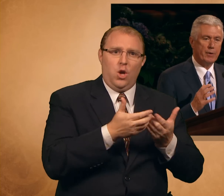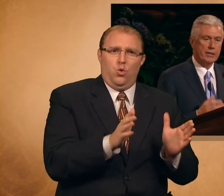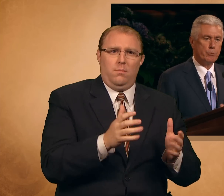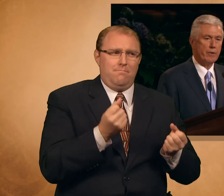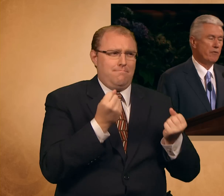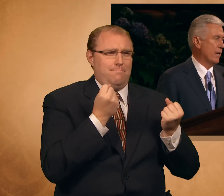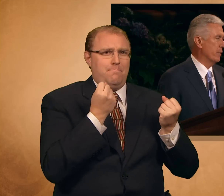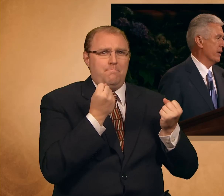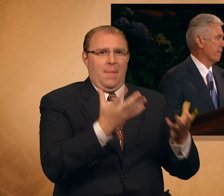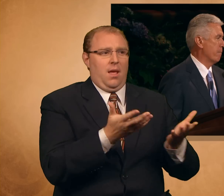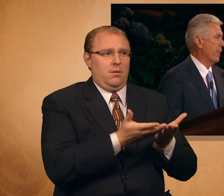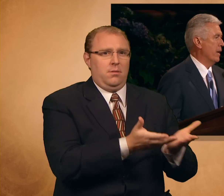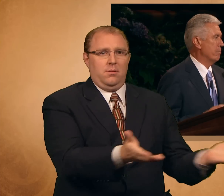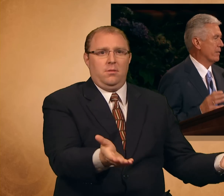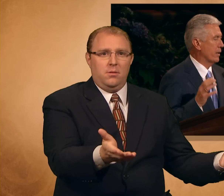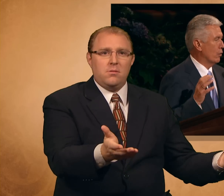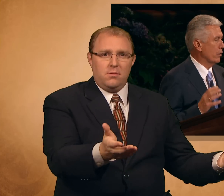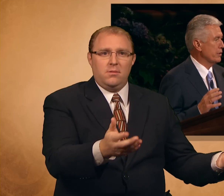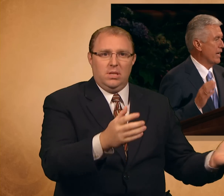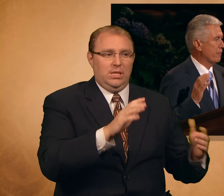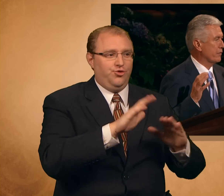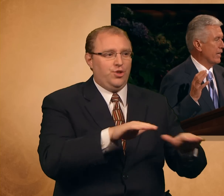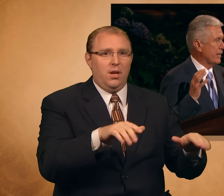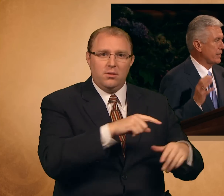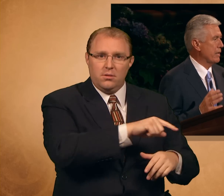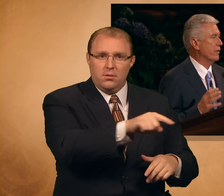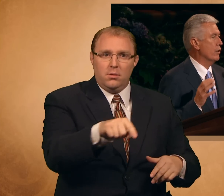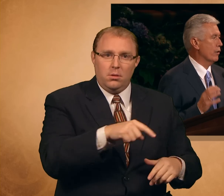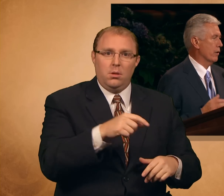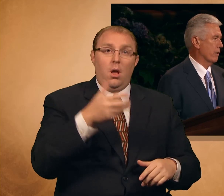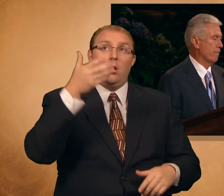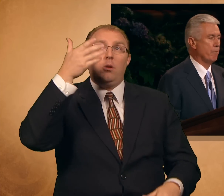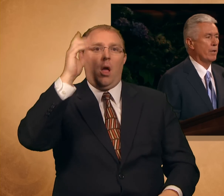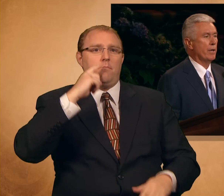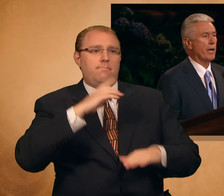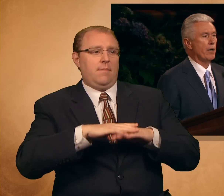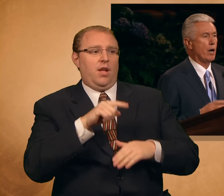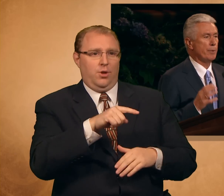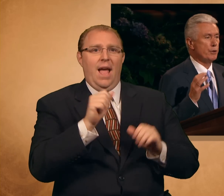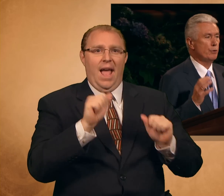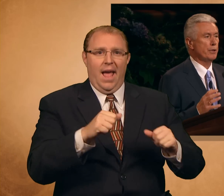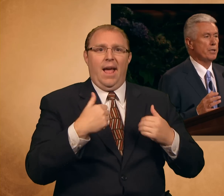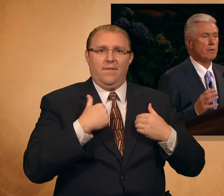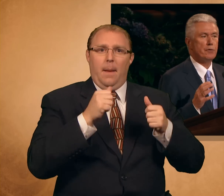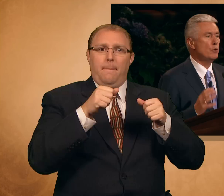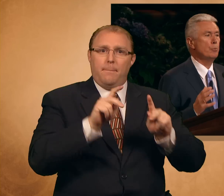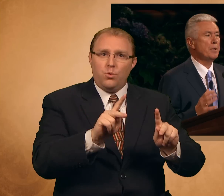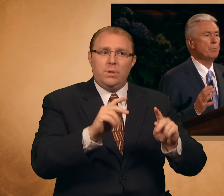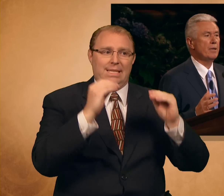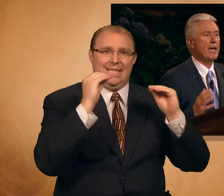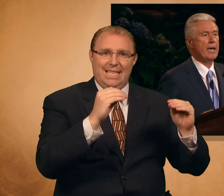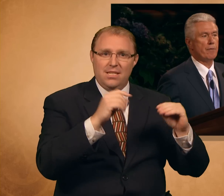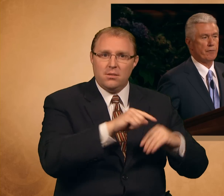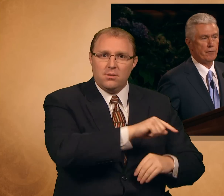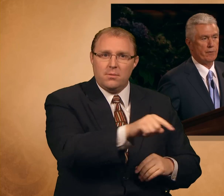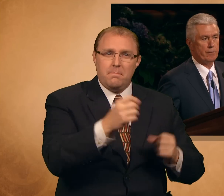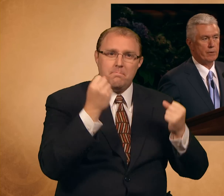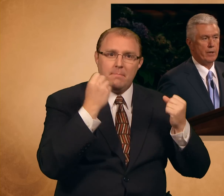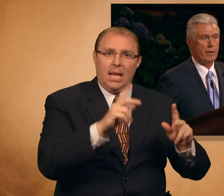was not blessed with a family, but the Lord had given her an opportunity few people